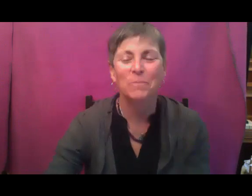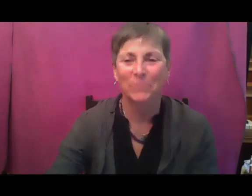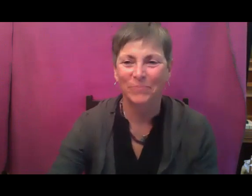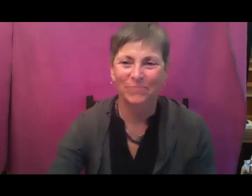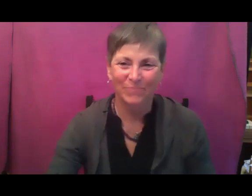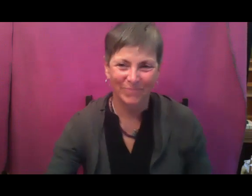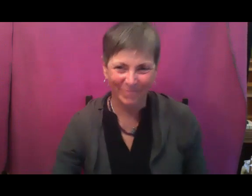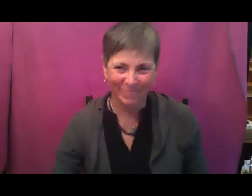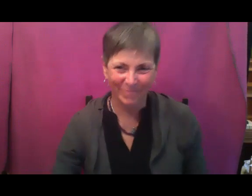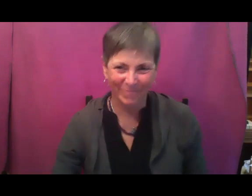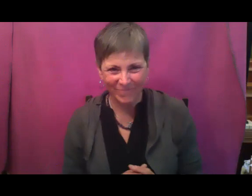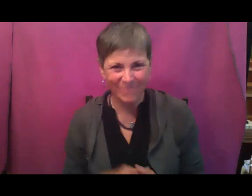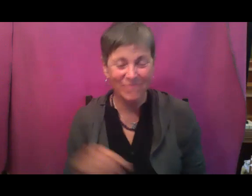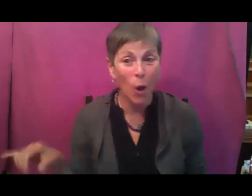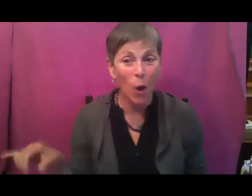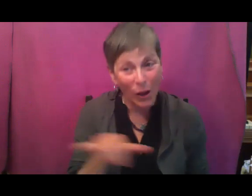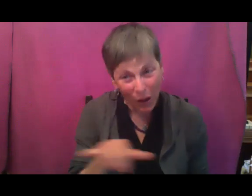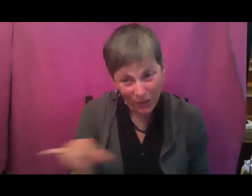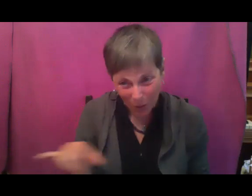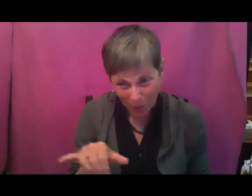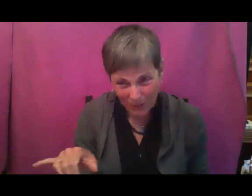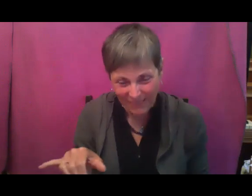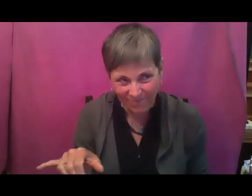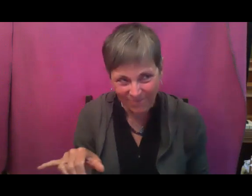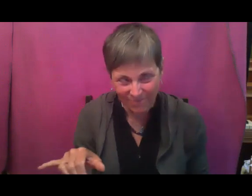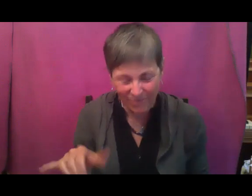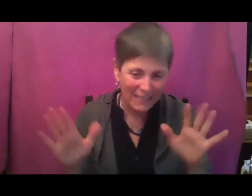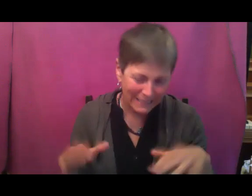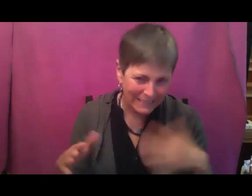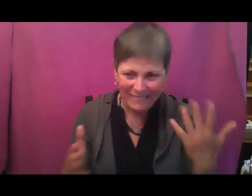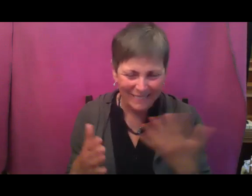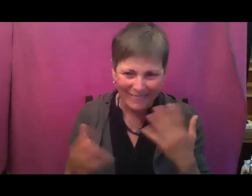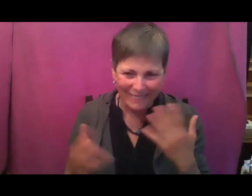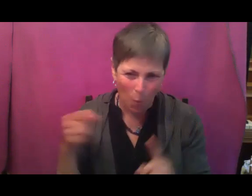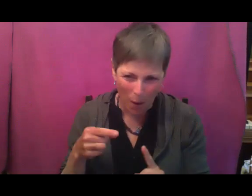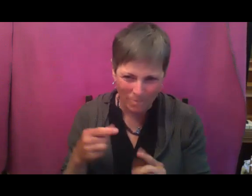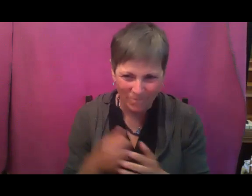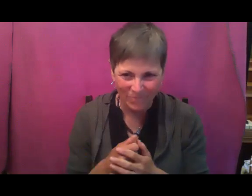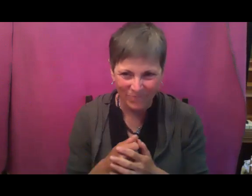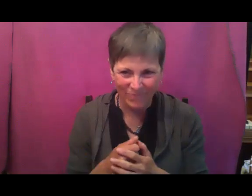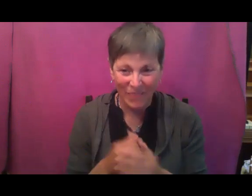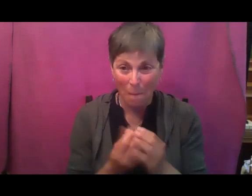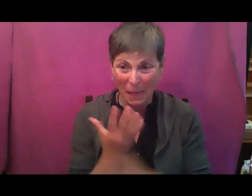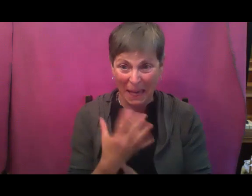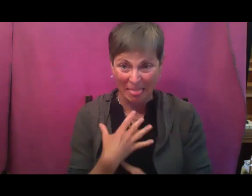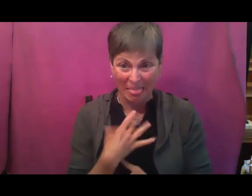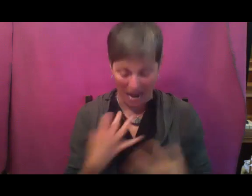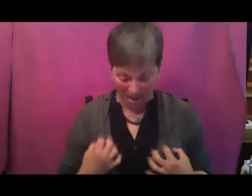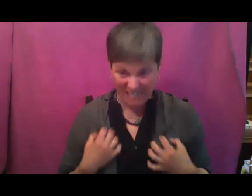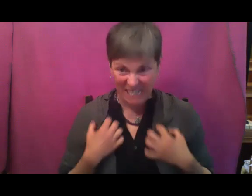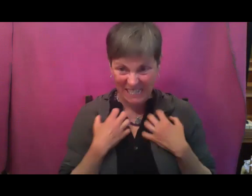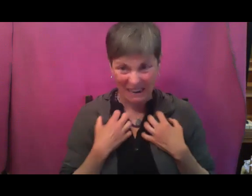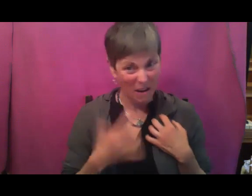so the thing is no one likes to be munched on. And, but the